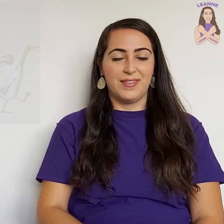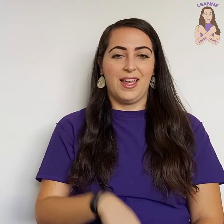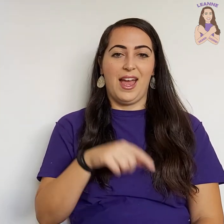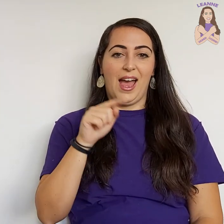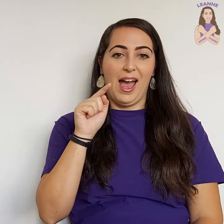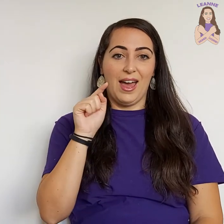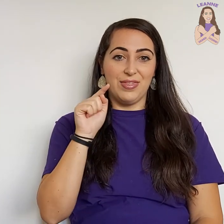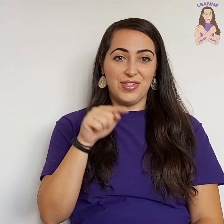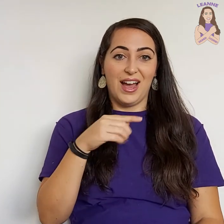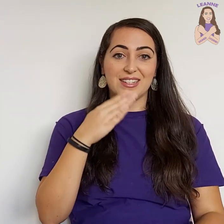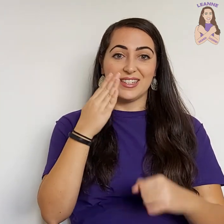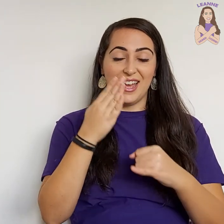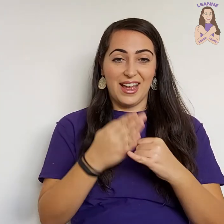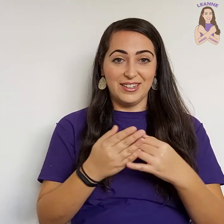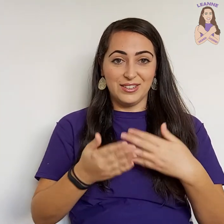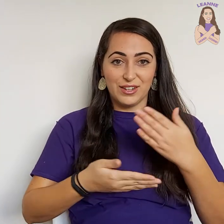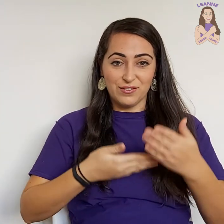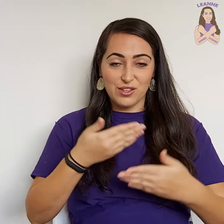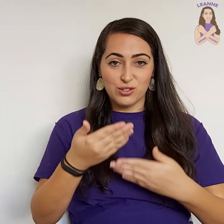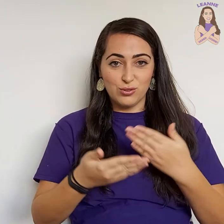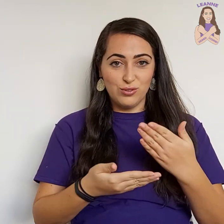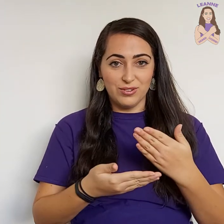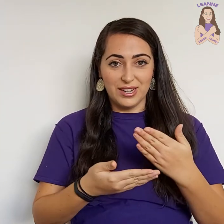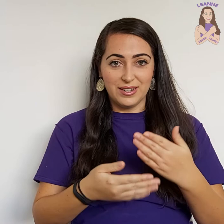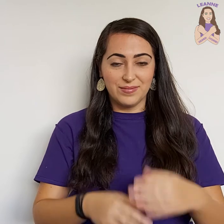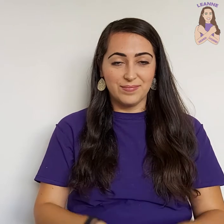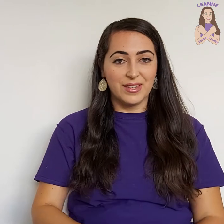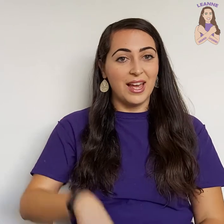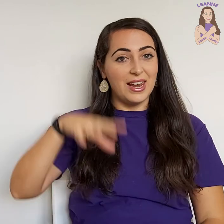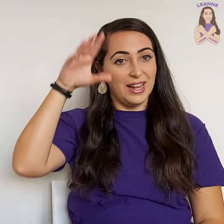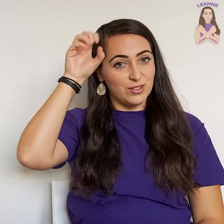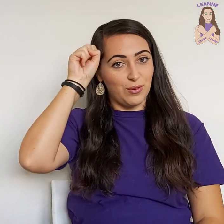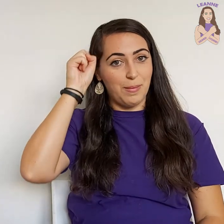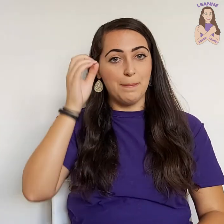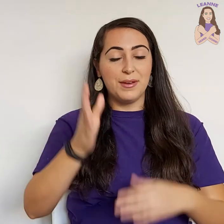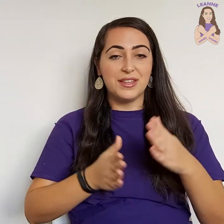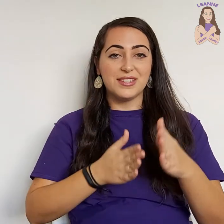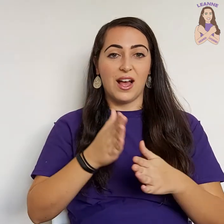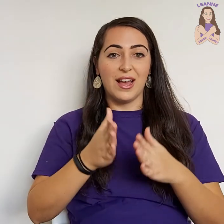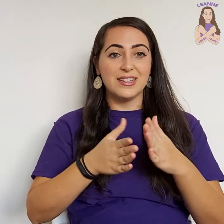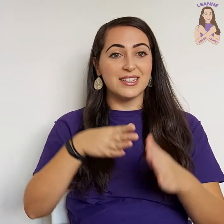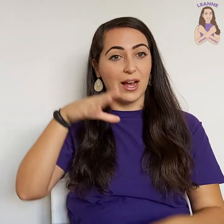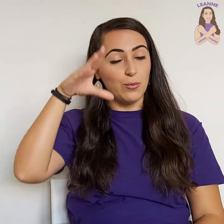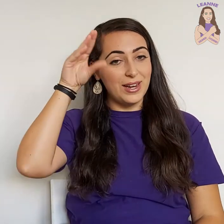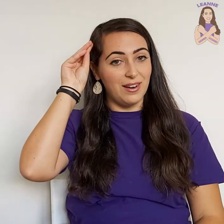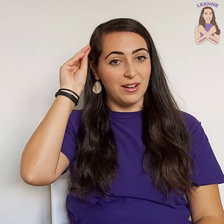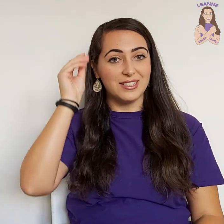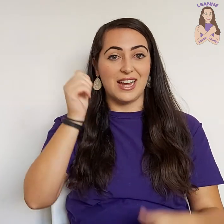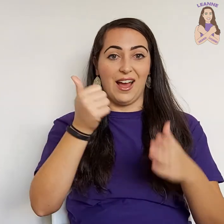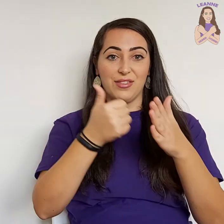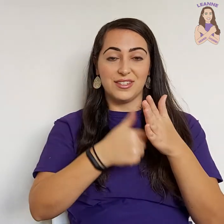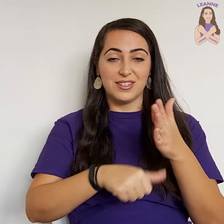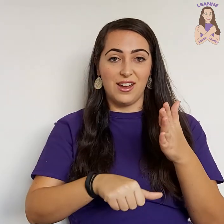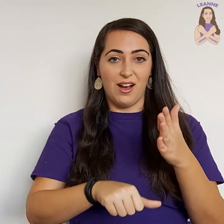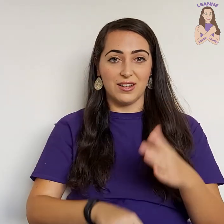And that's the end of the story. Let's remember the signs that we learnt at the start.